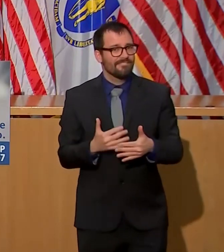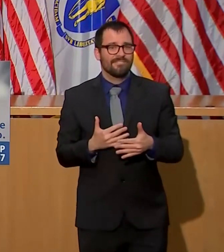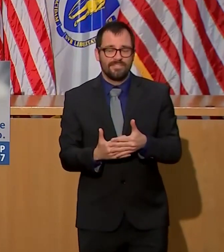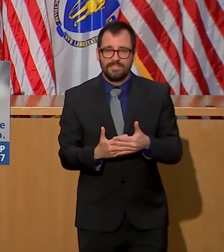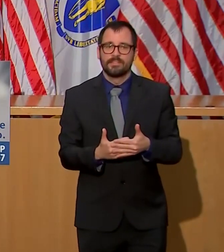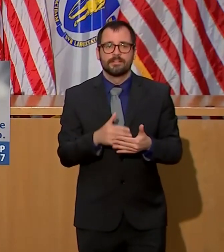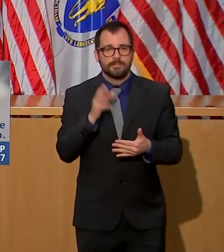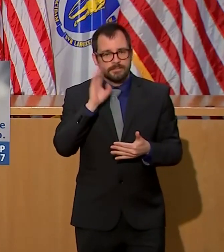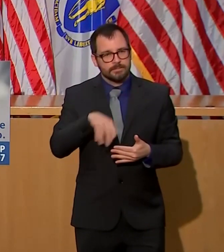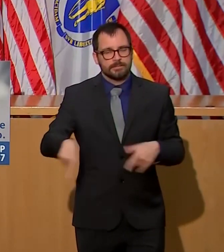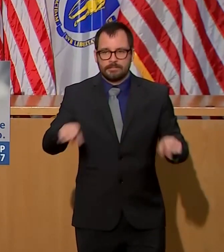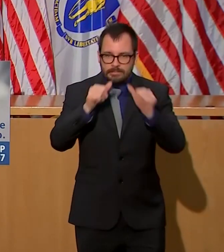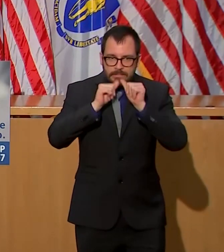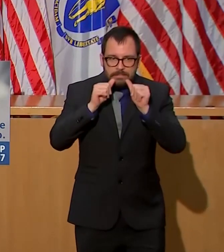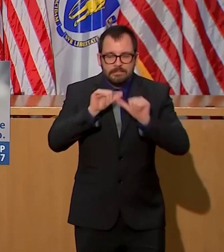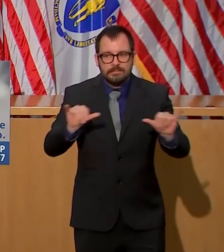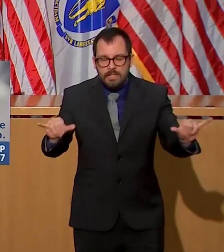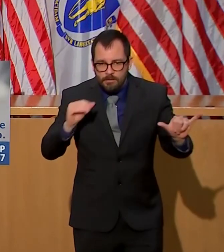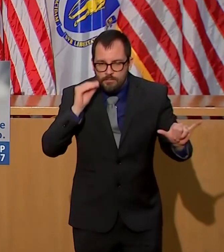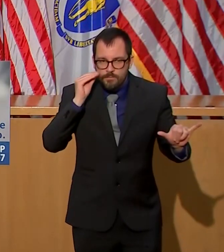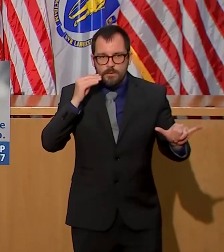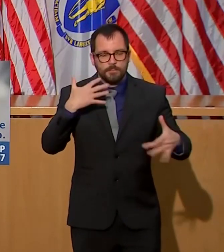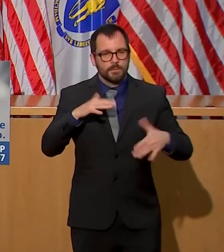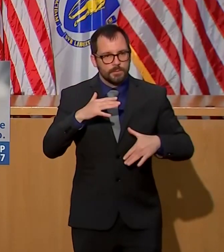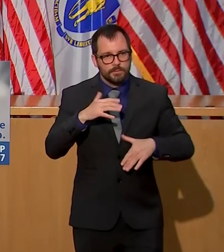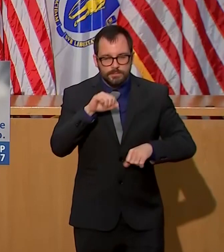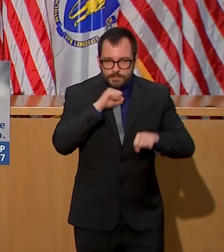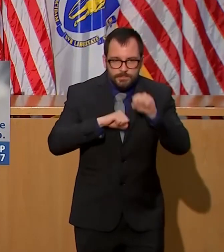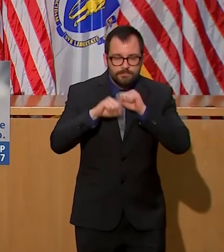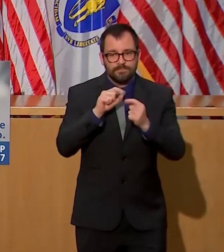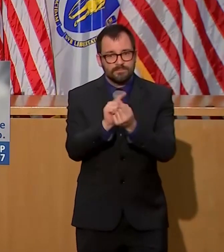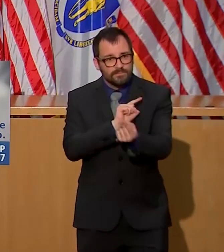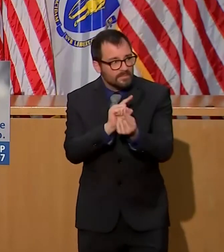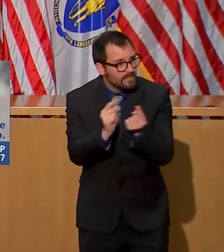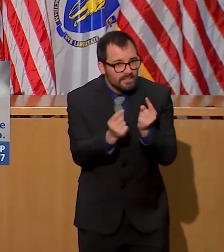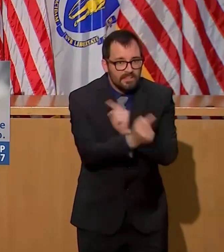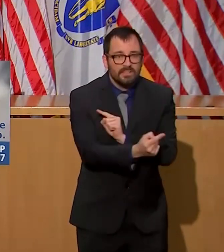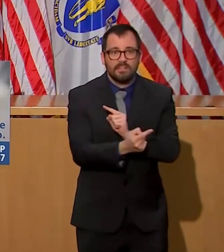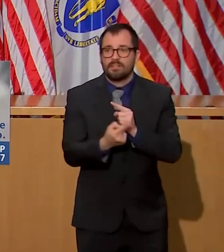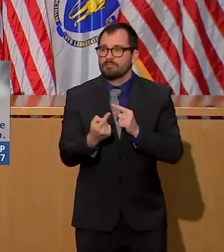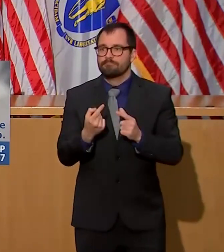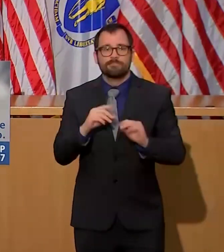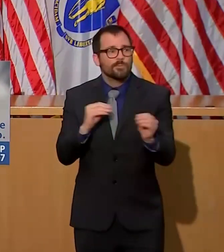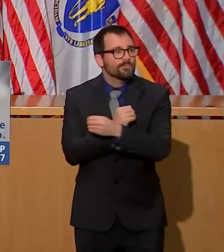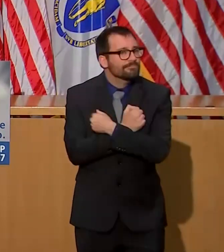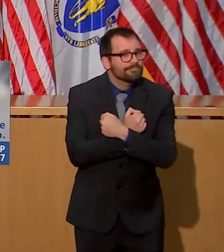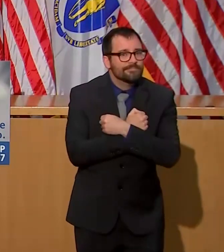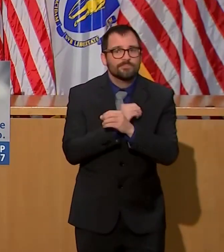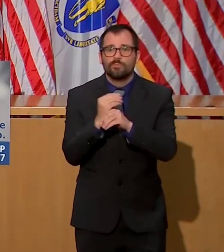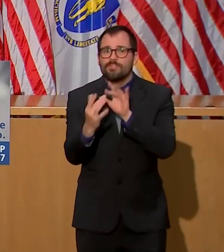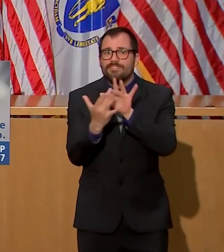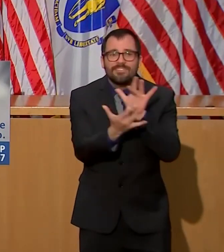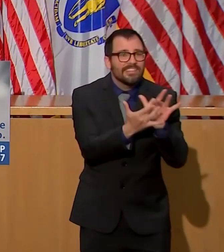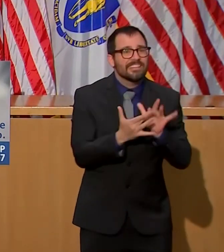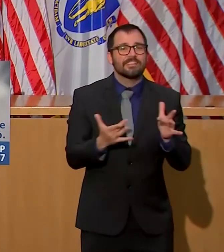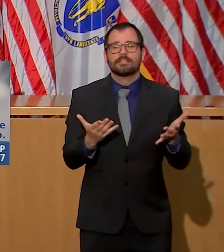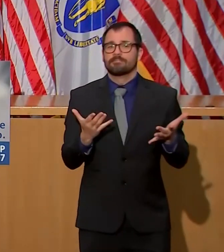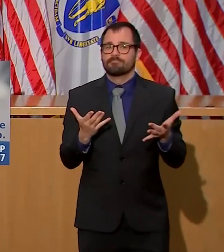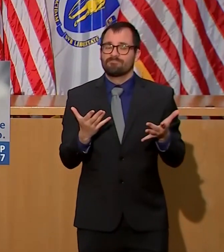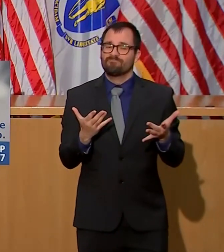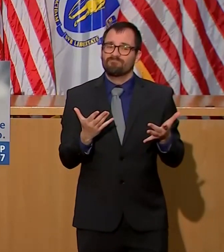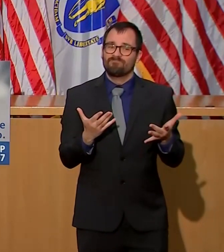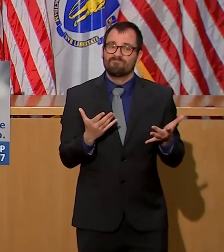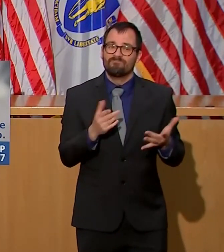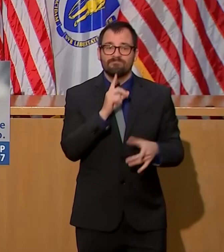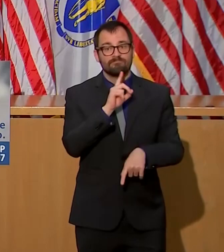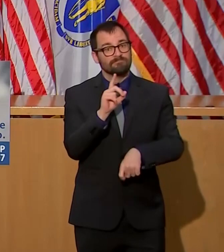and physical distancing that's made such a difference in flattening the curve here in Massachusetts and to continue to wear a face covering if